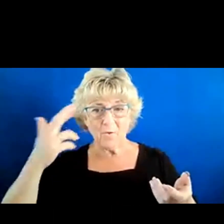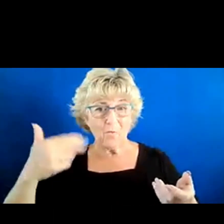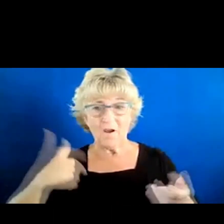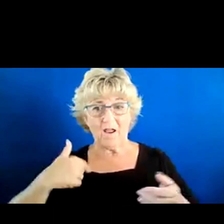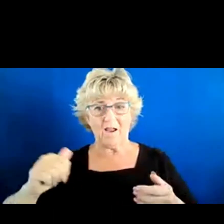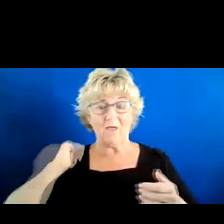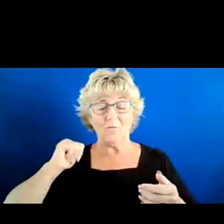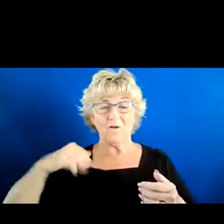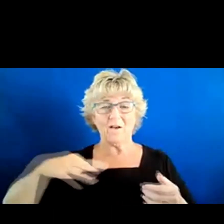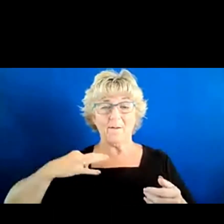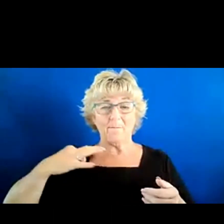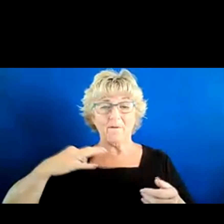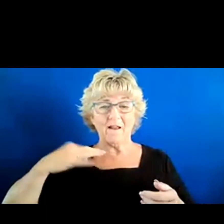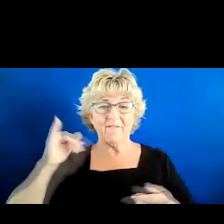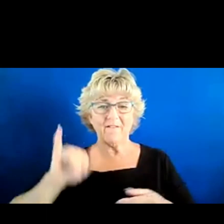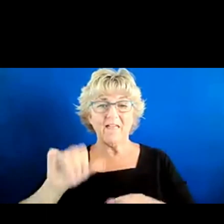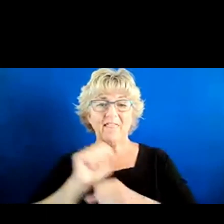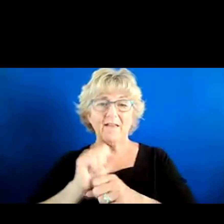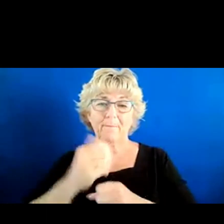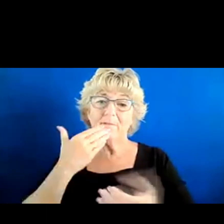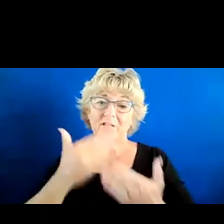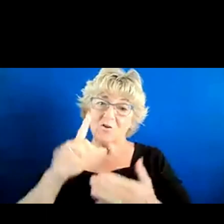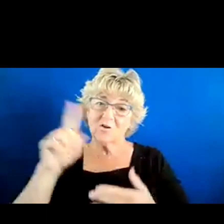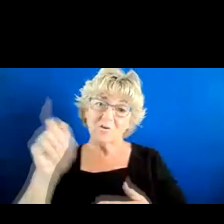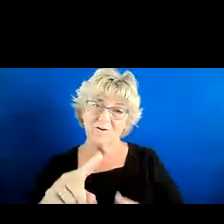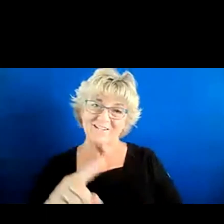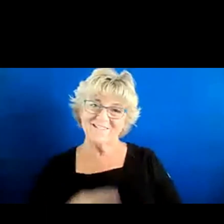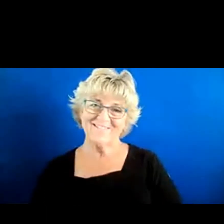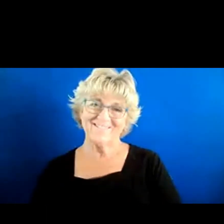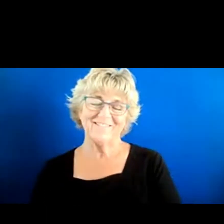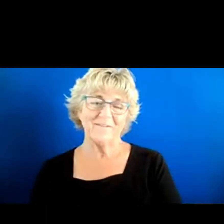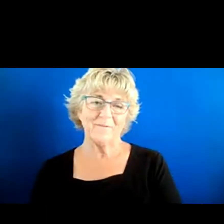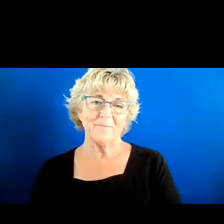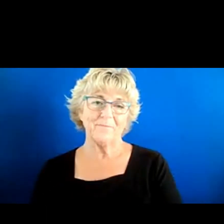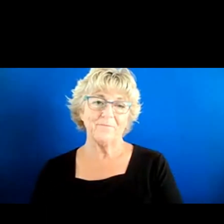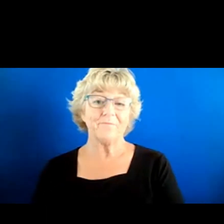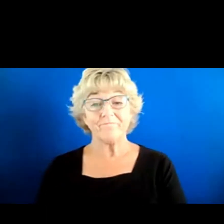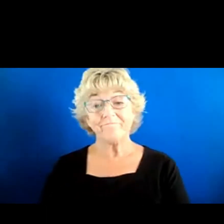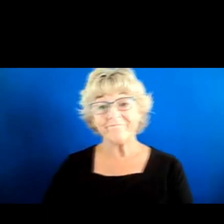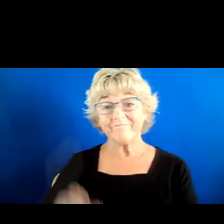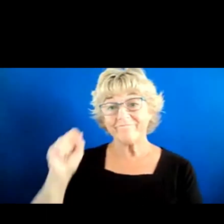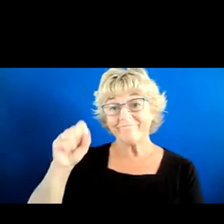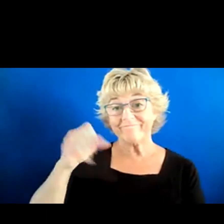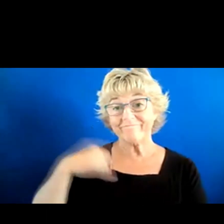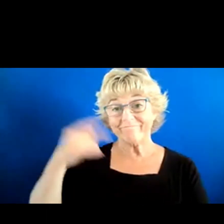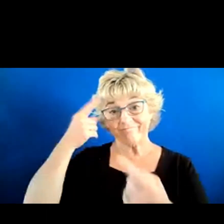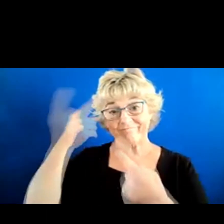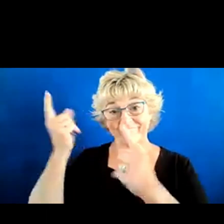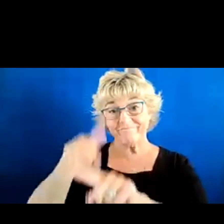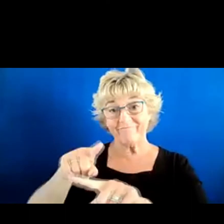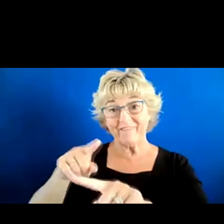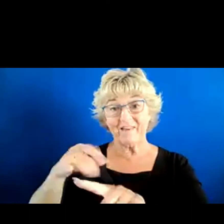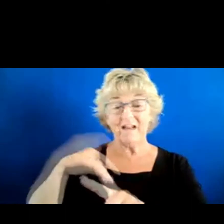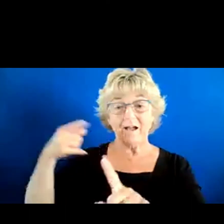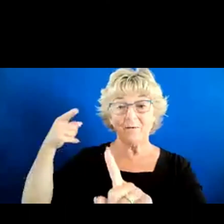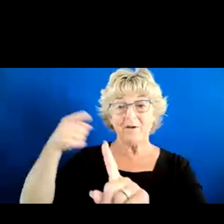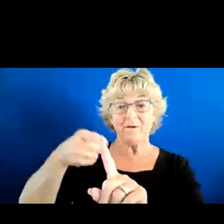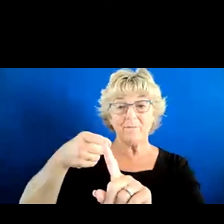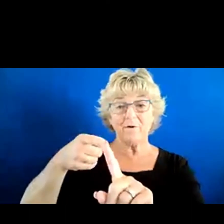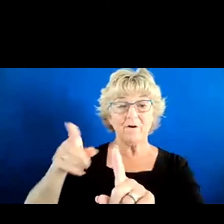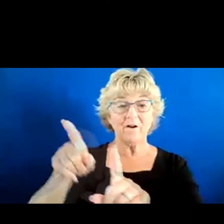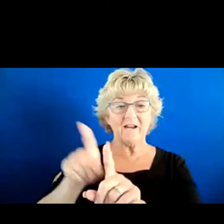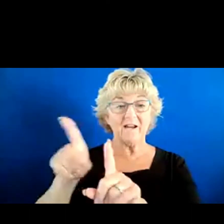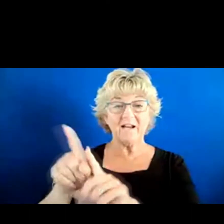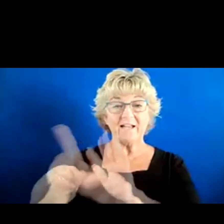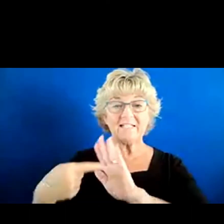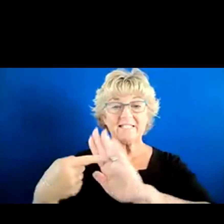apply for that job. So this is a good question, in my opinion. Yeah, no, I agree. And I would point to that as an